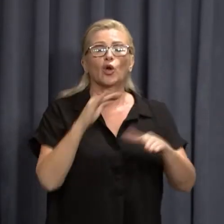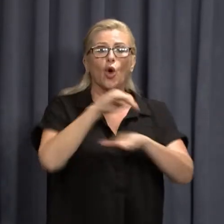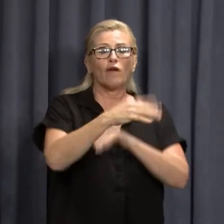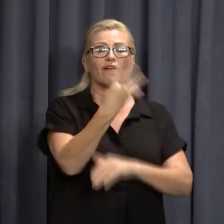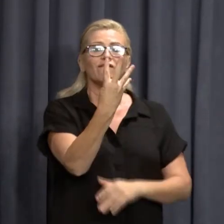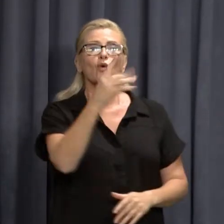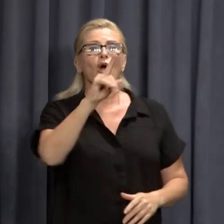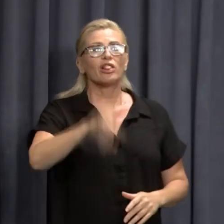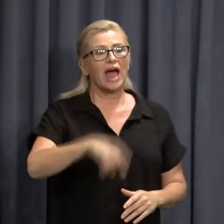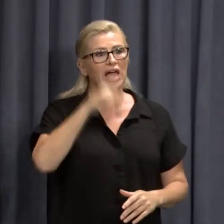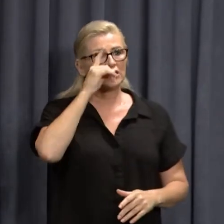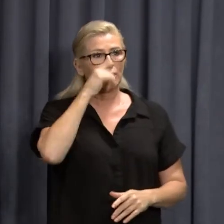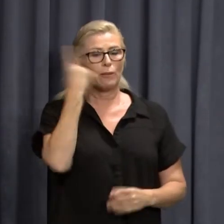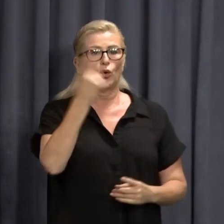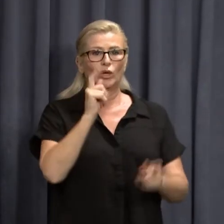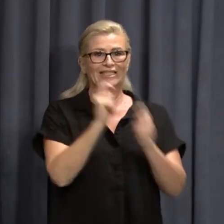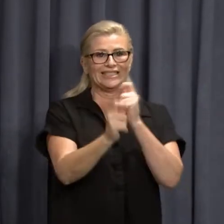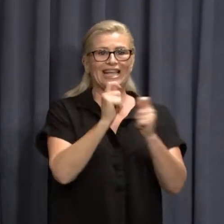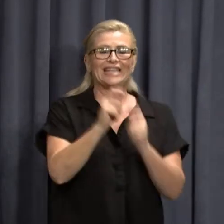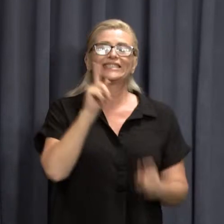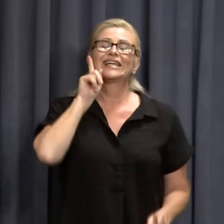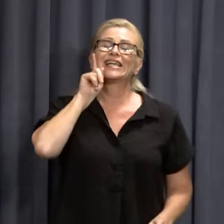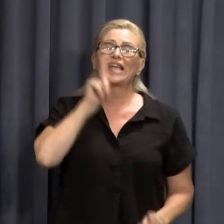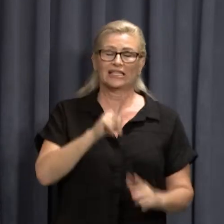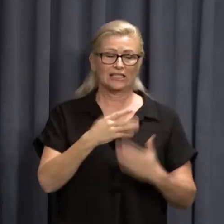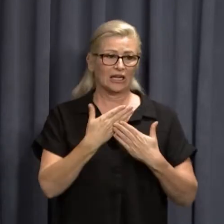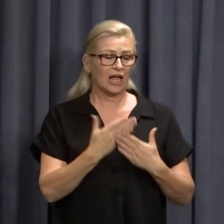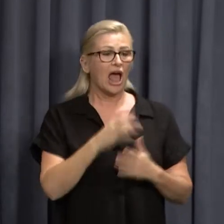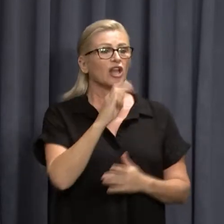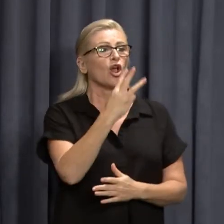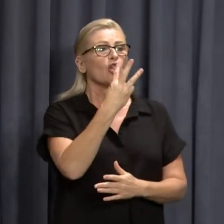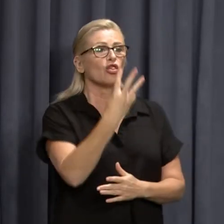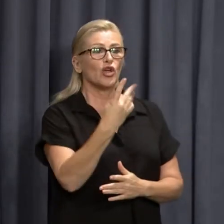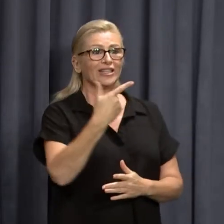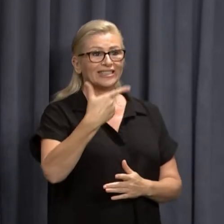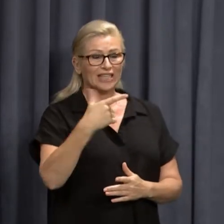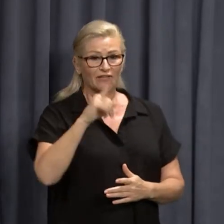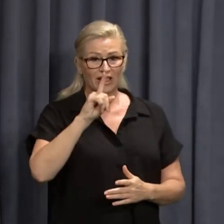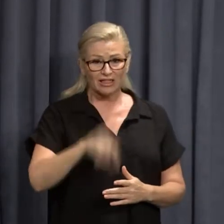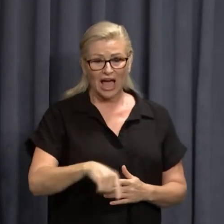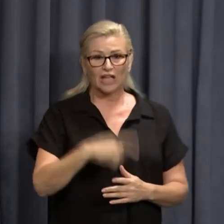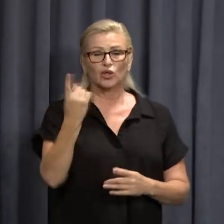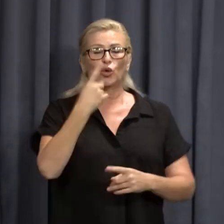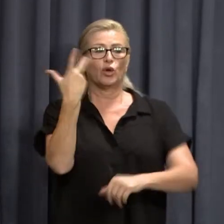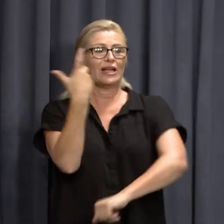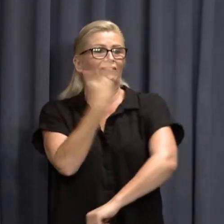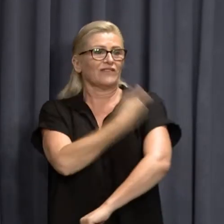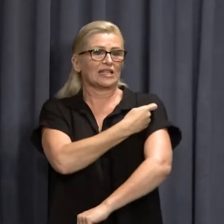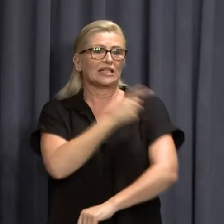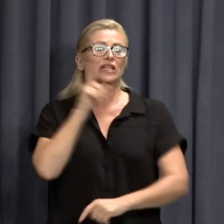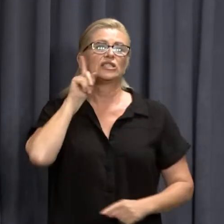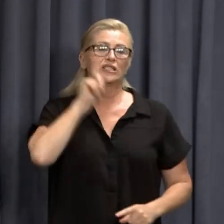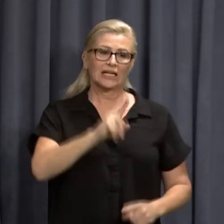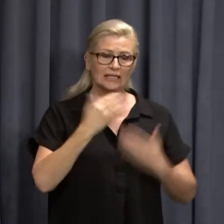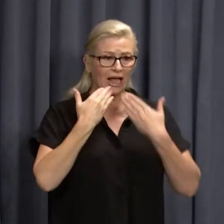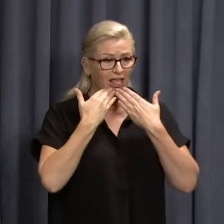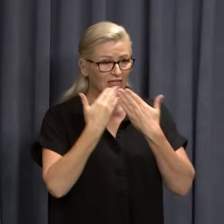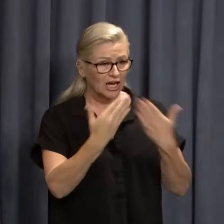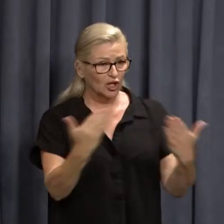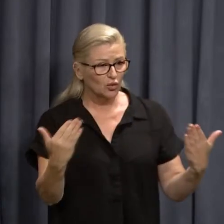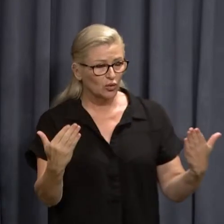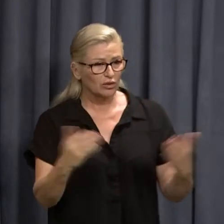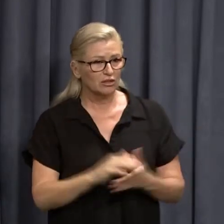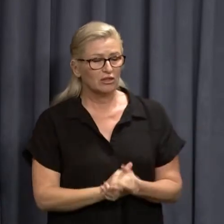who came forward for testing yesterday and to the more than 37,000 people who got vaccinated yesterday. Our vaccination